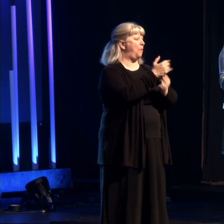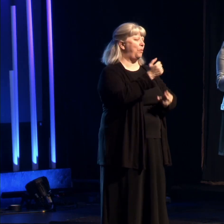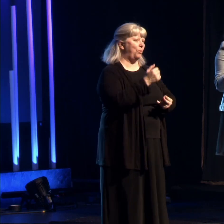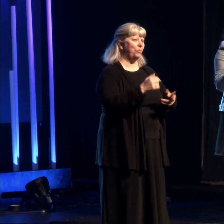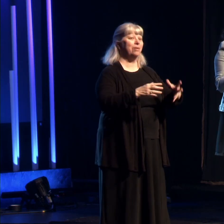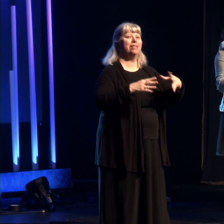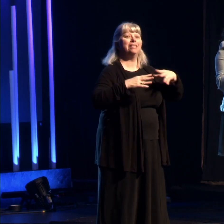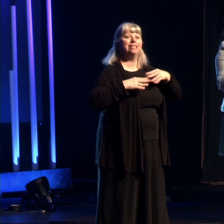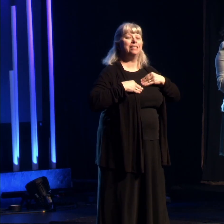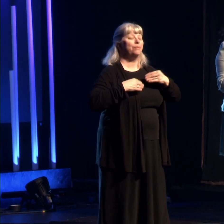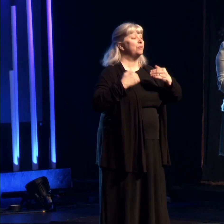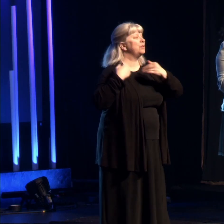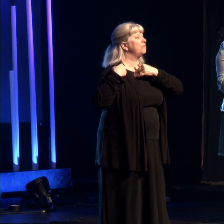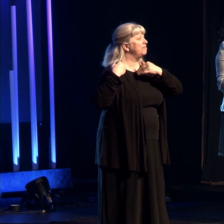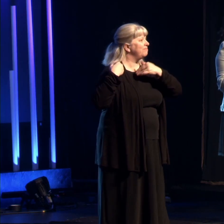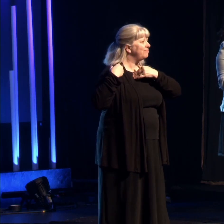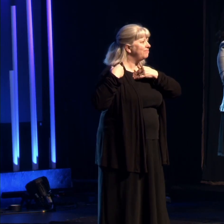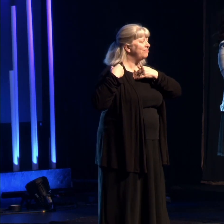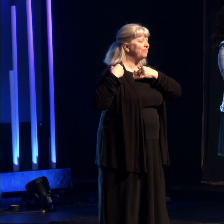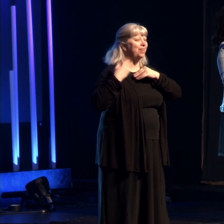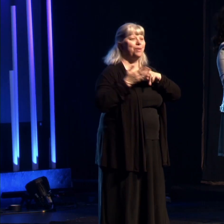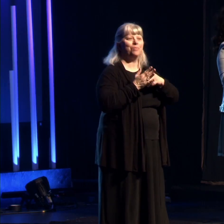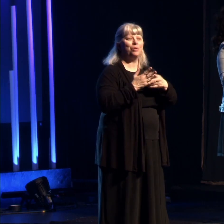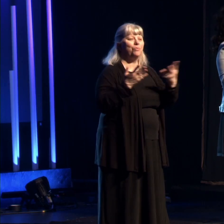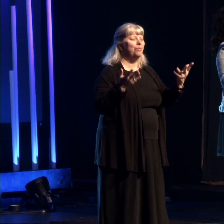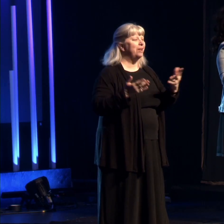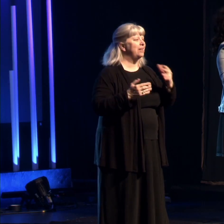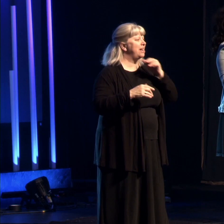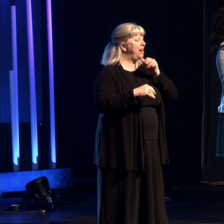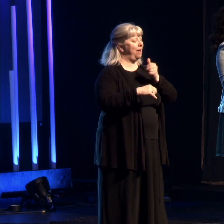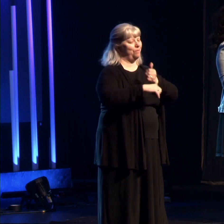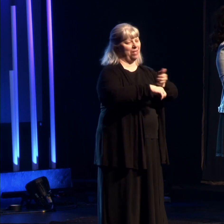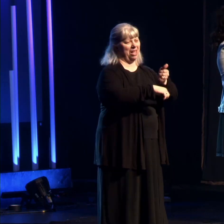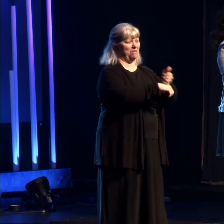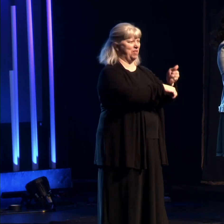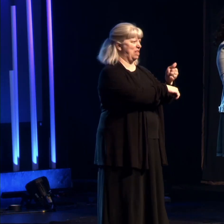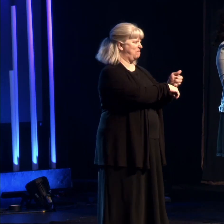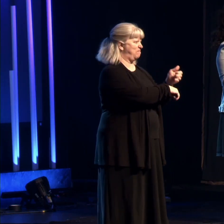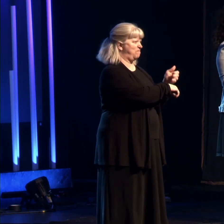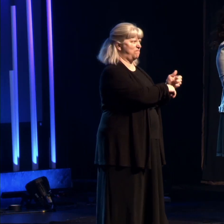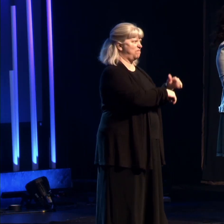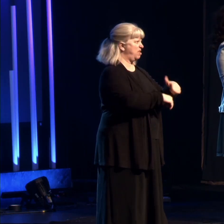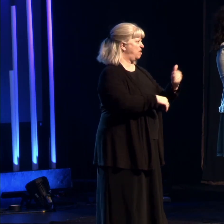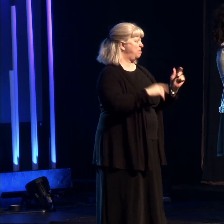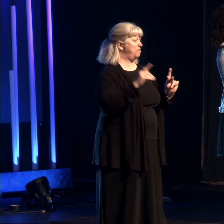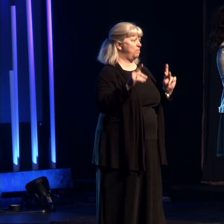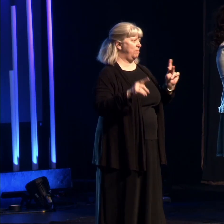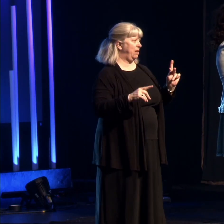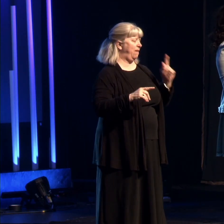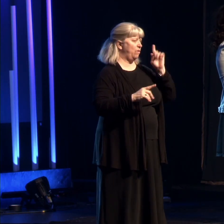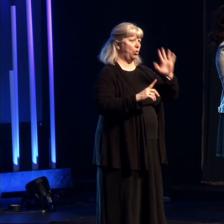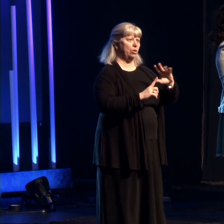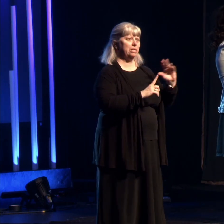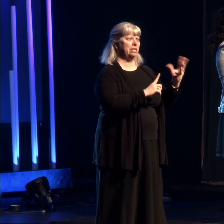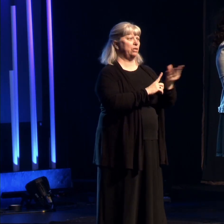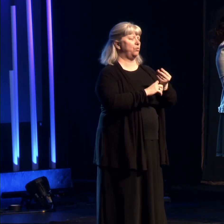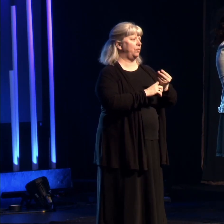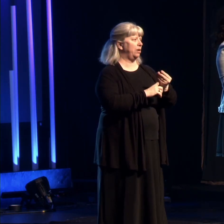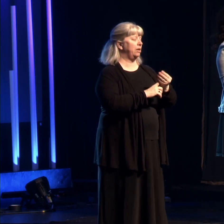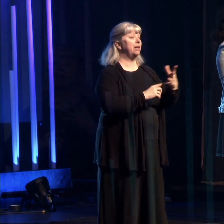Accepting responsibility means not blaming anyone or anything for your situation,